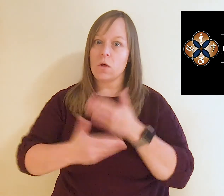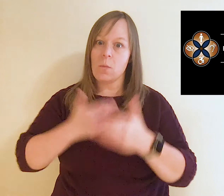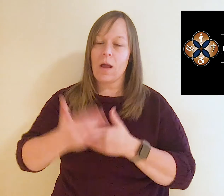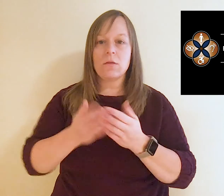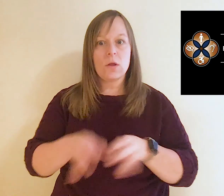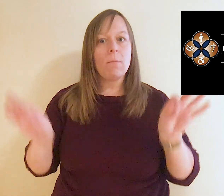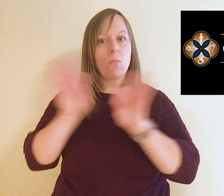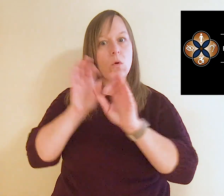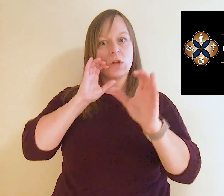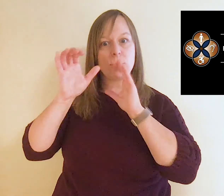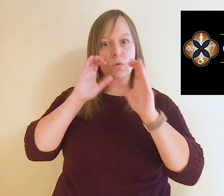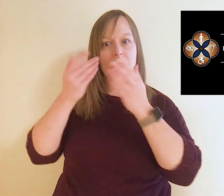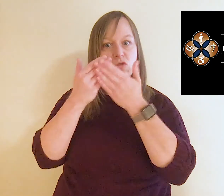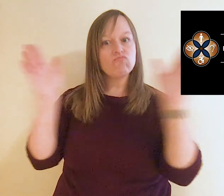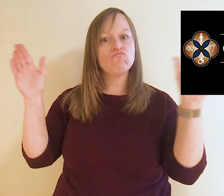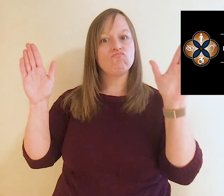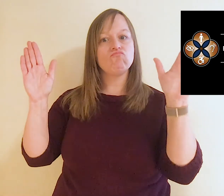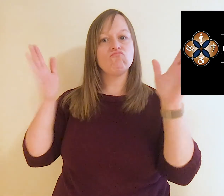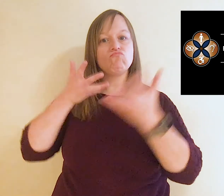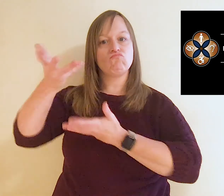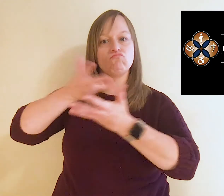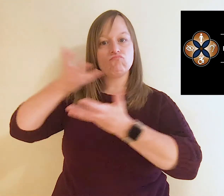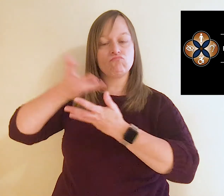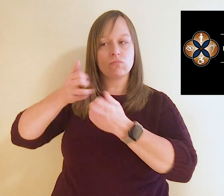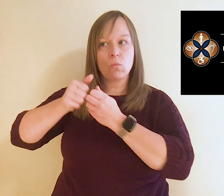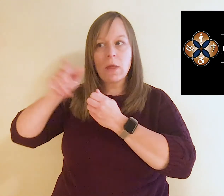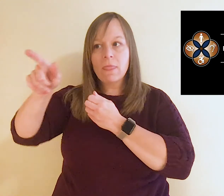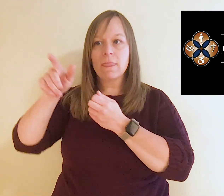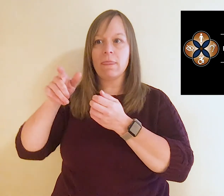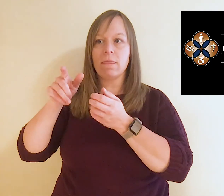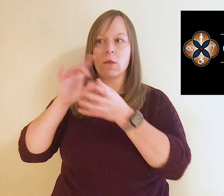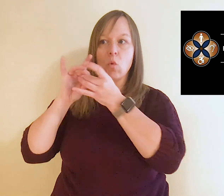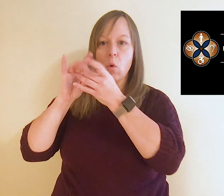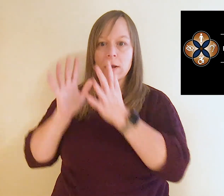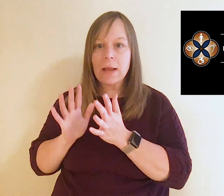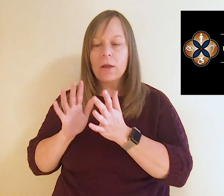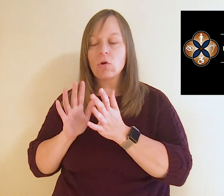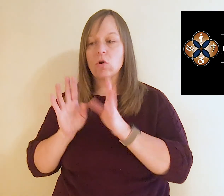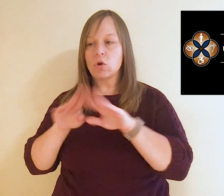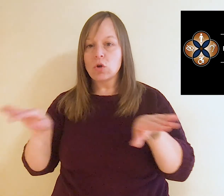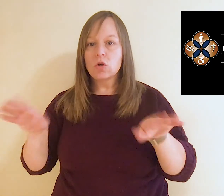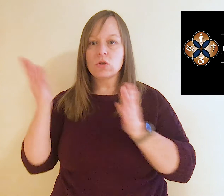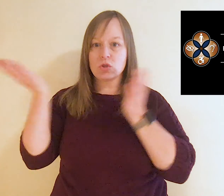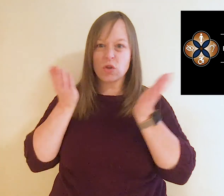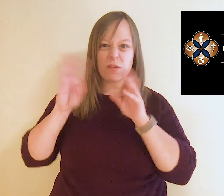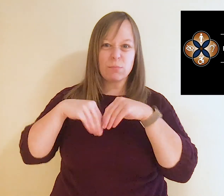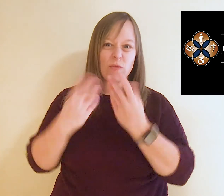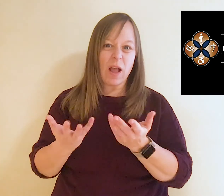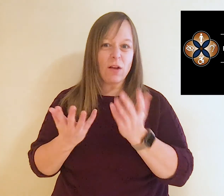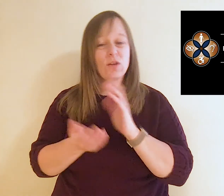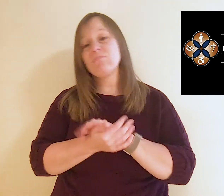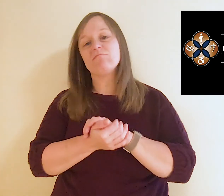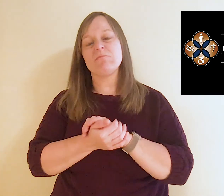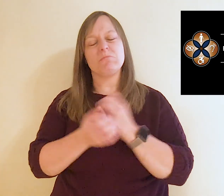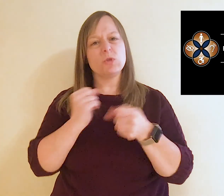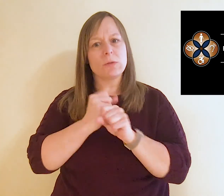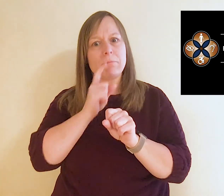So, it's important to keep communication lines open between you and your child's service provider to